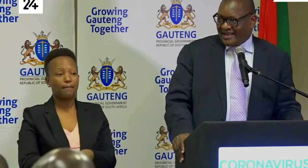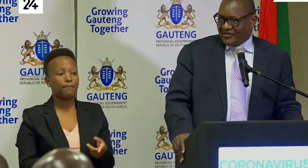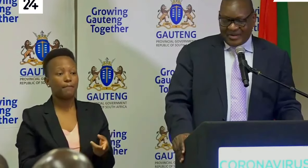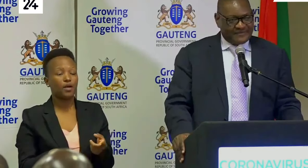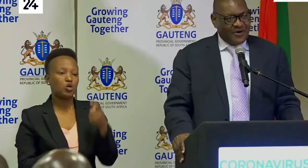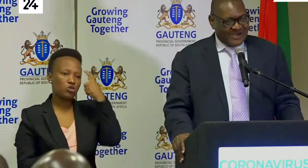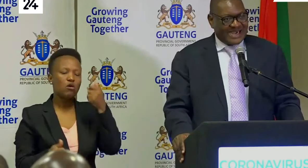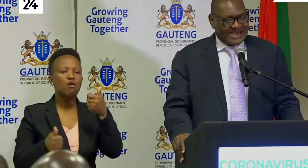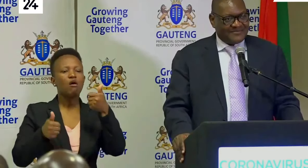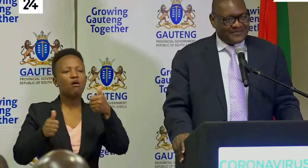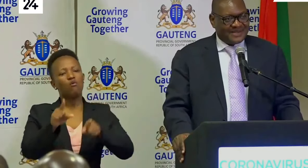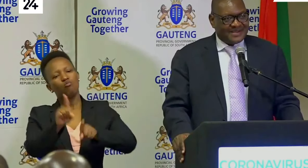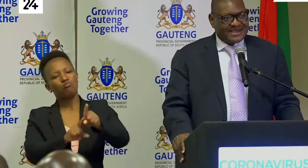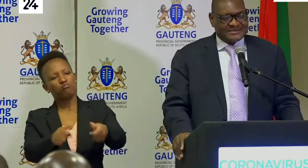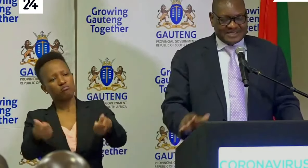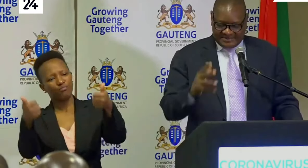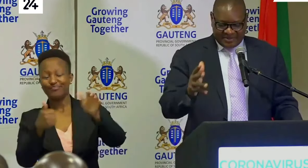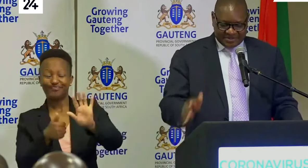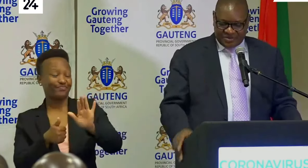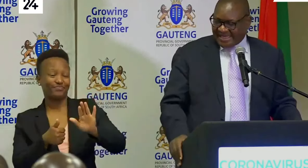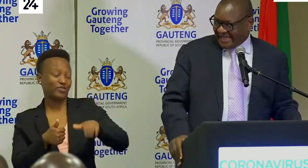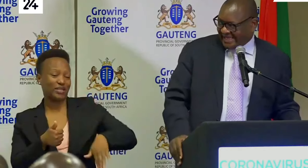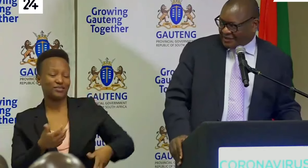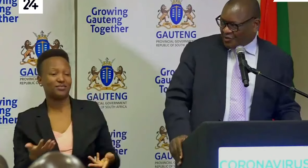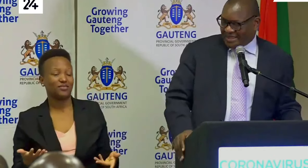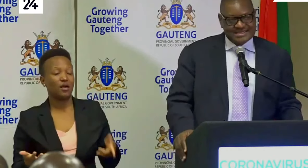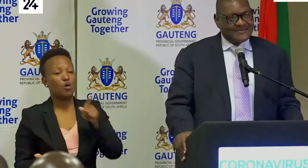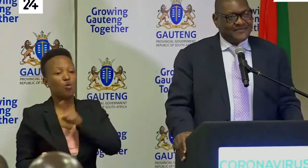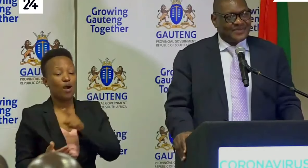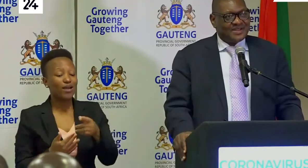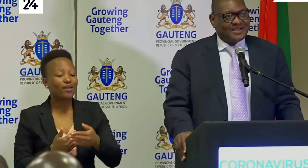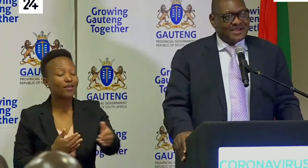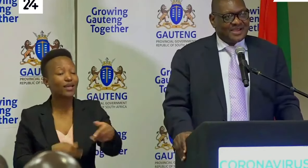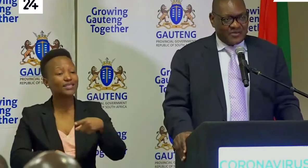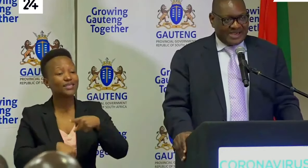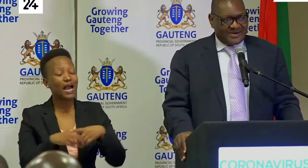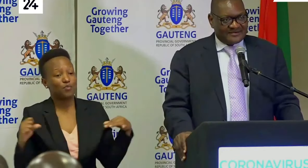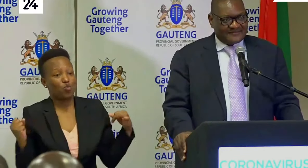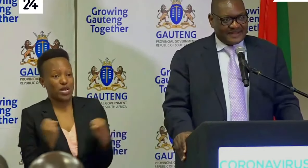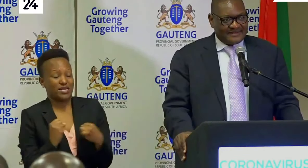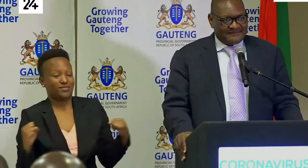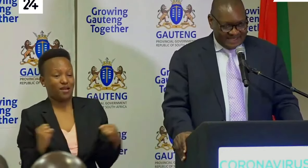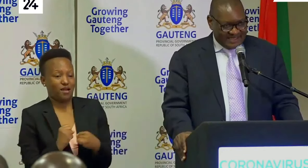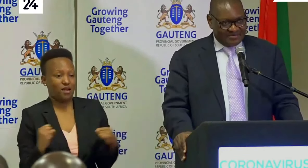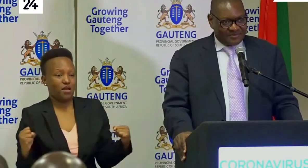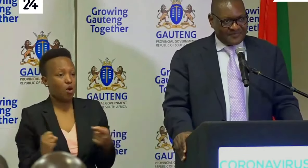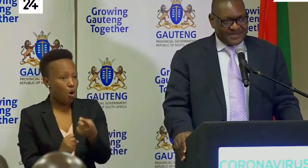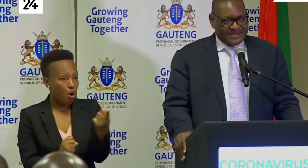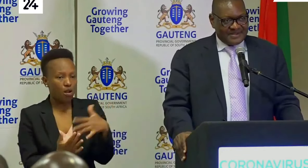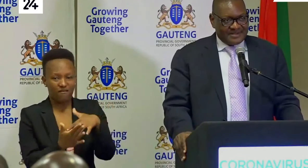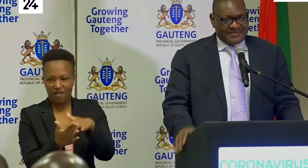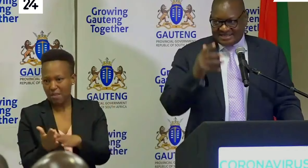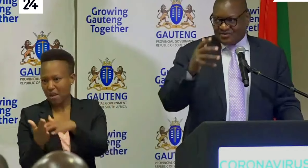we have overcome especially because we are getting into winter we are all very vulnerable